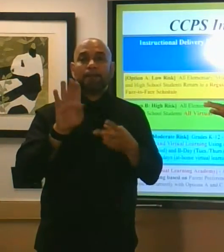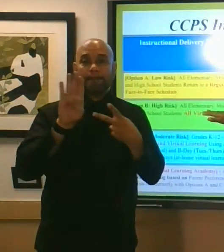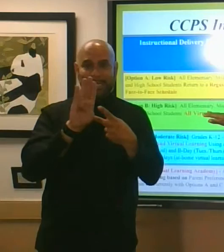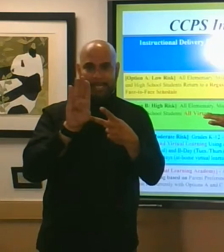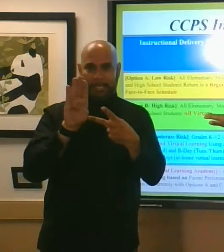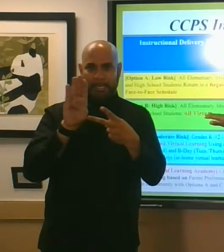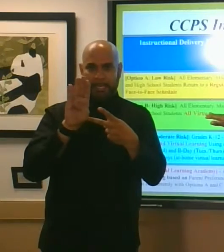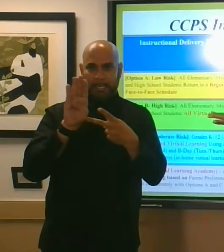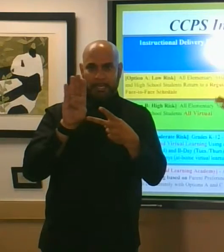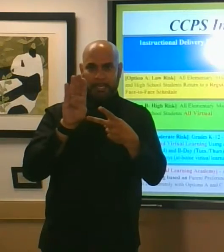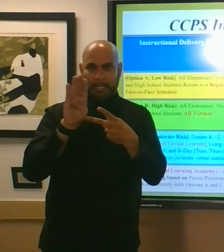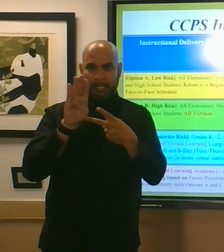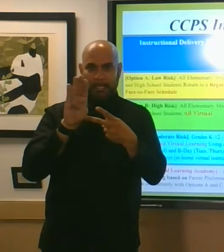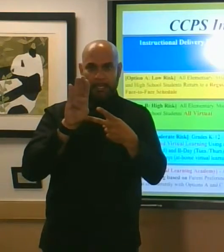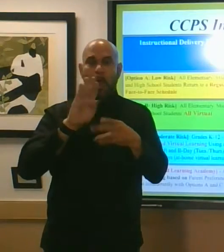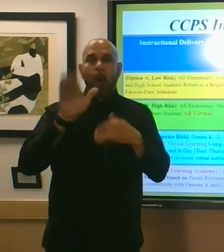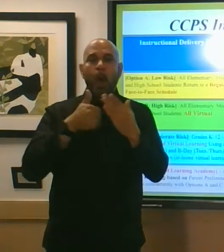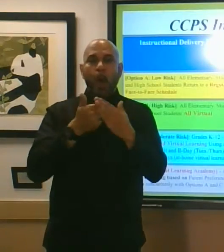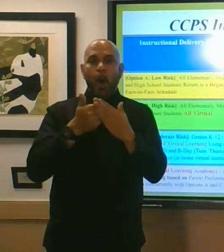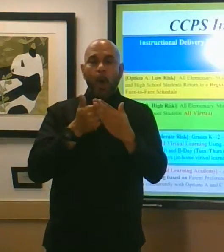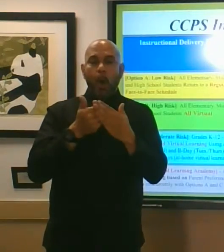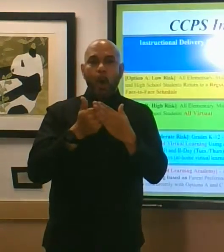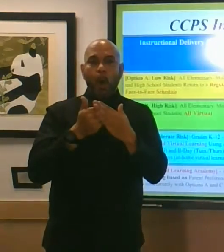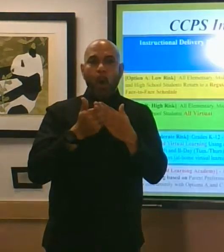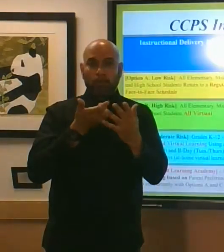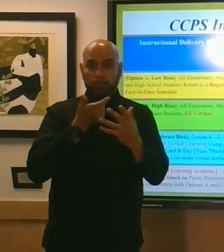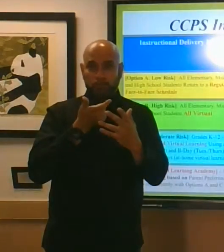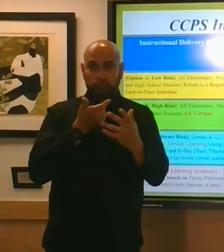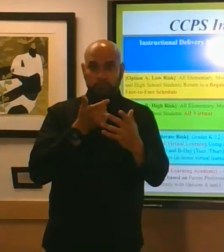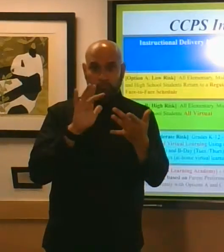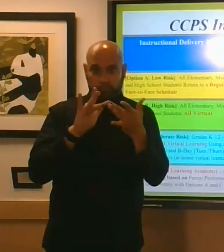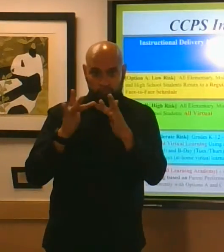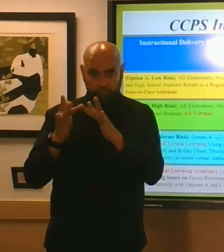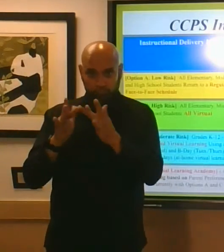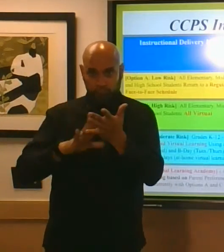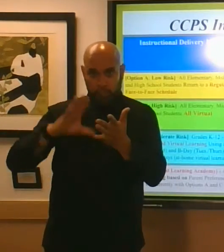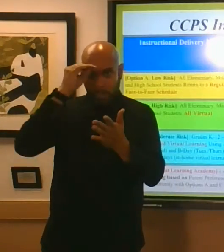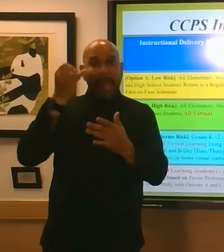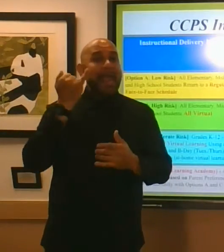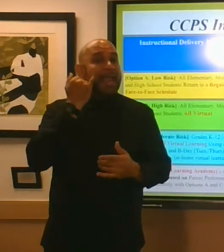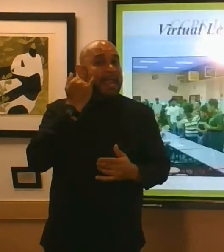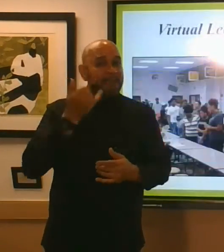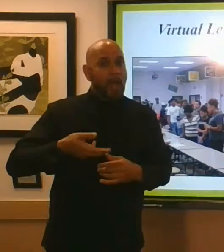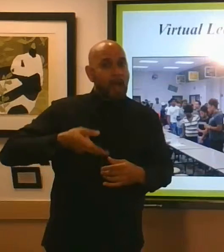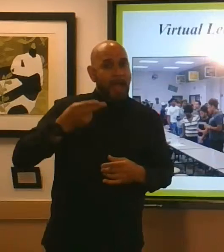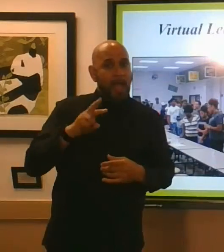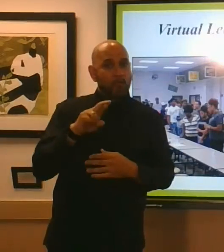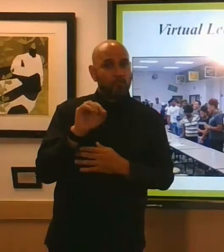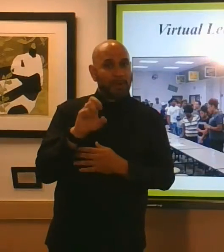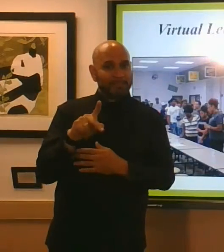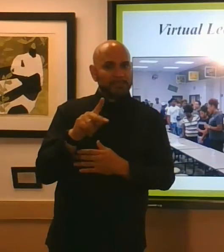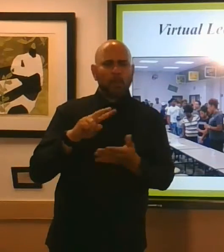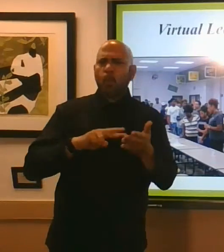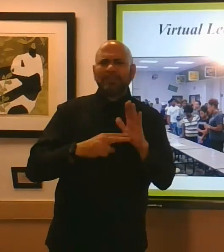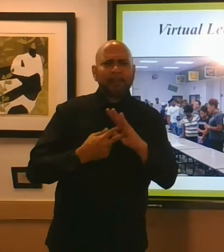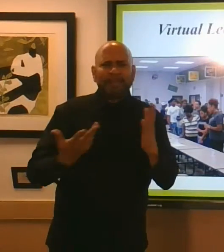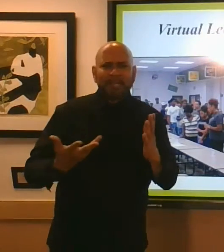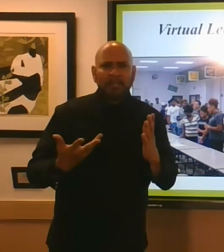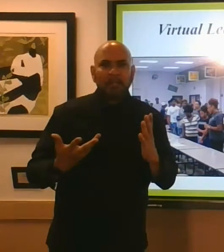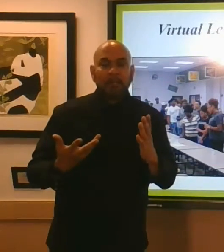all virtual learning if it's high risk again high risk means substantial spread